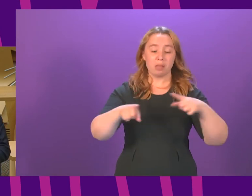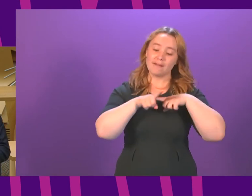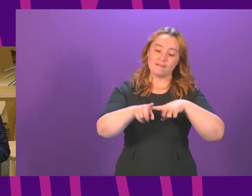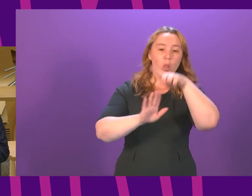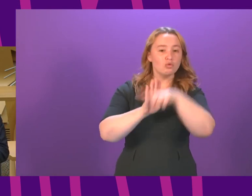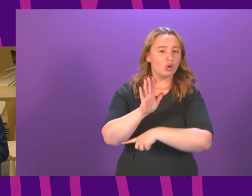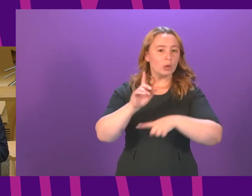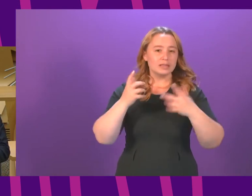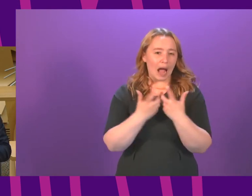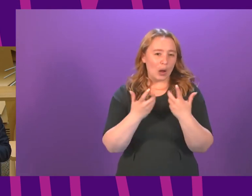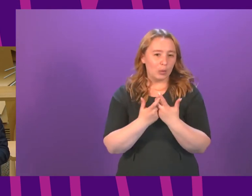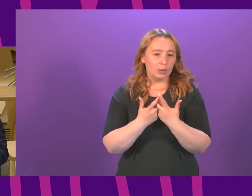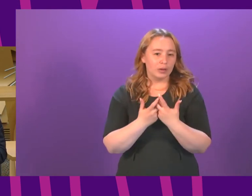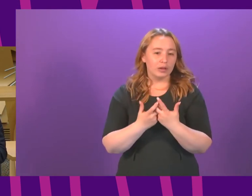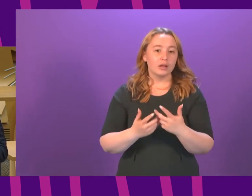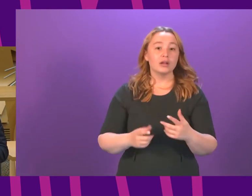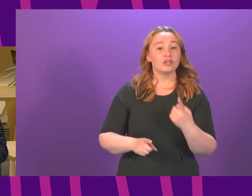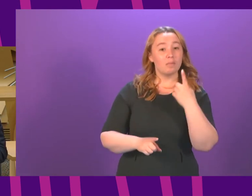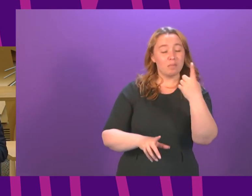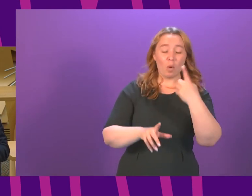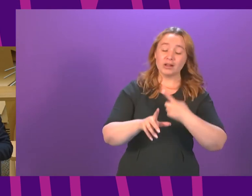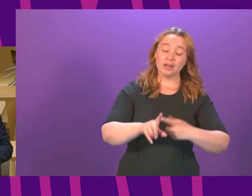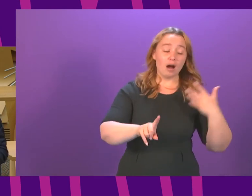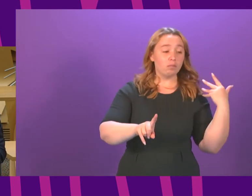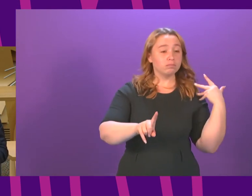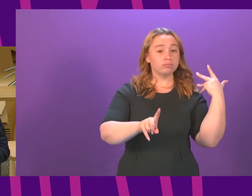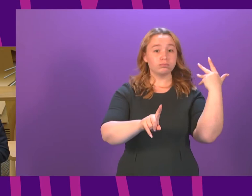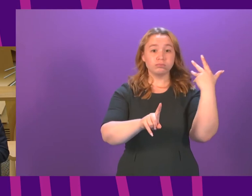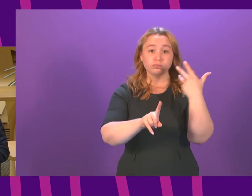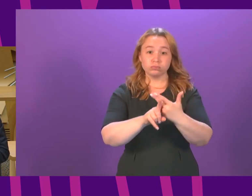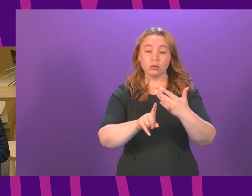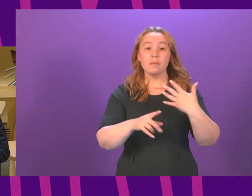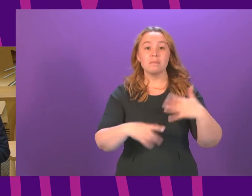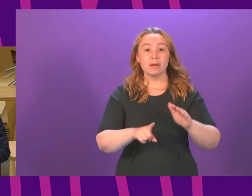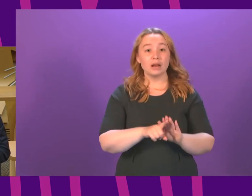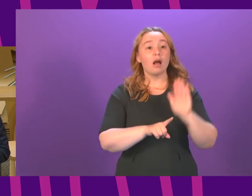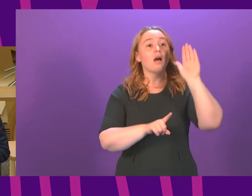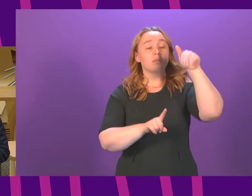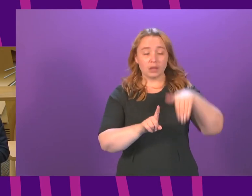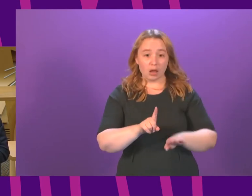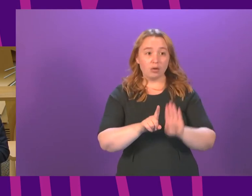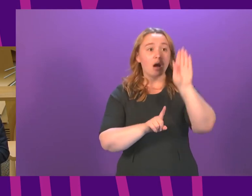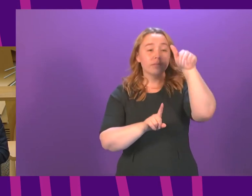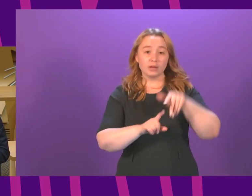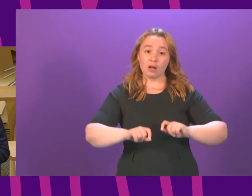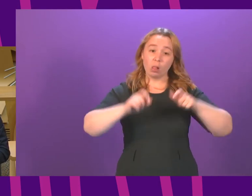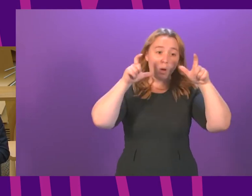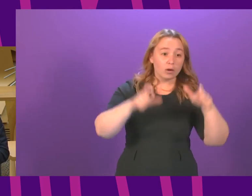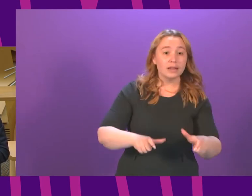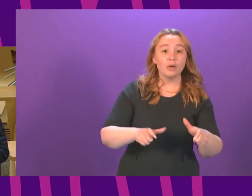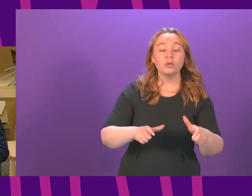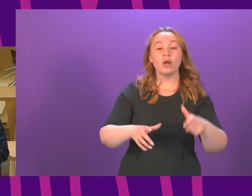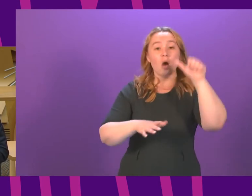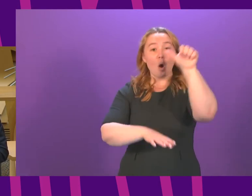that have been set out when, after more than a year of their lives being upheaval in their lives over the last year and with hospitalisations